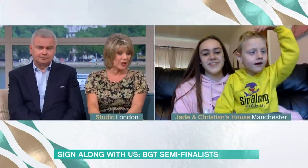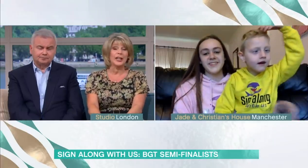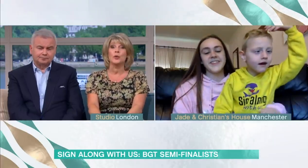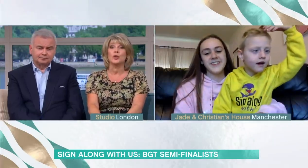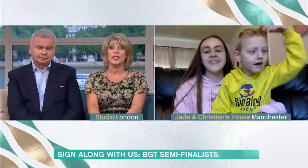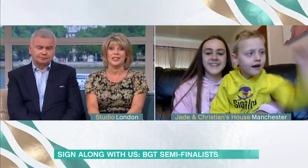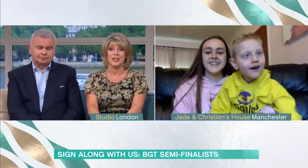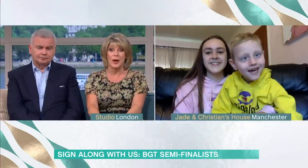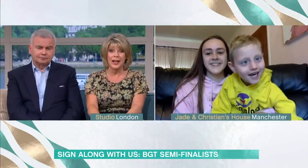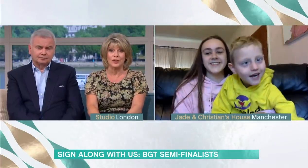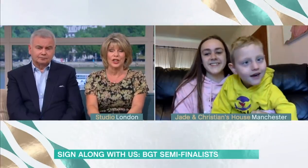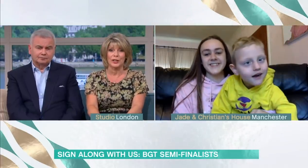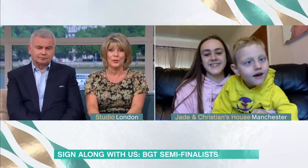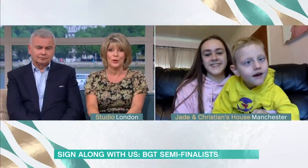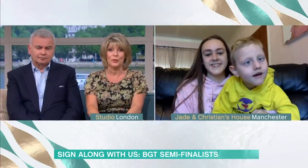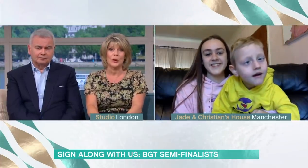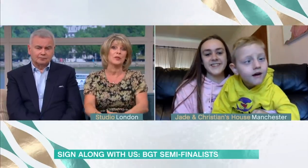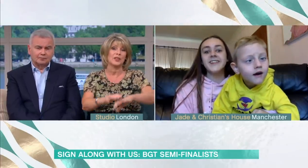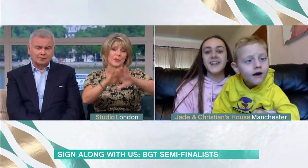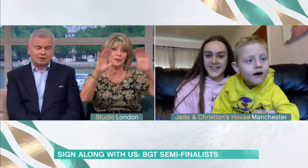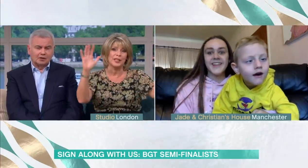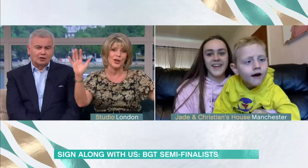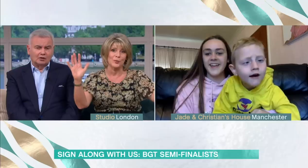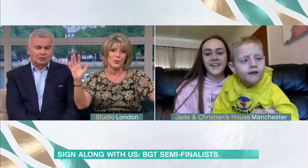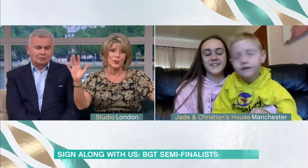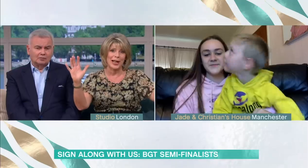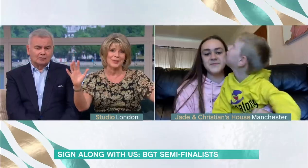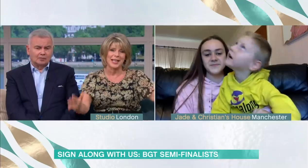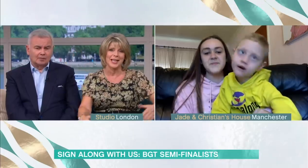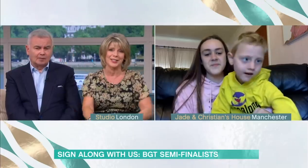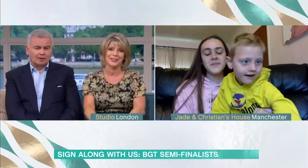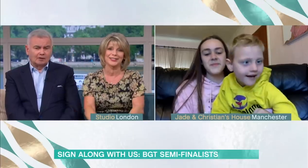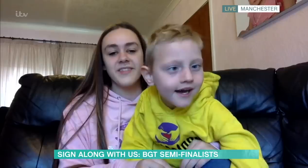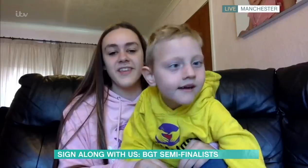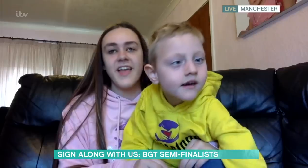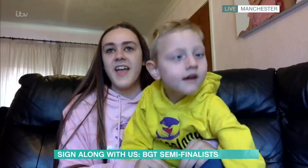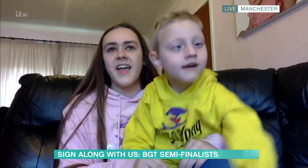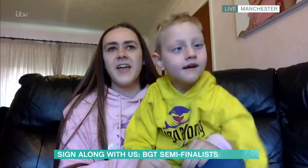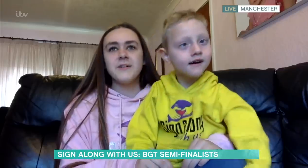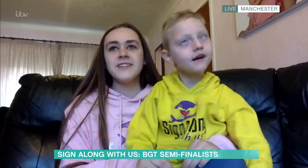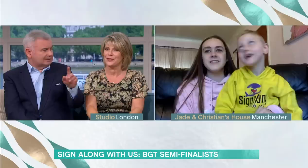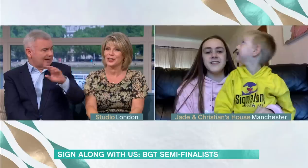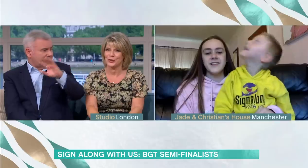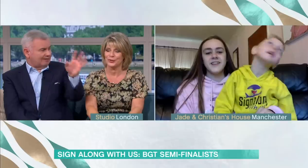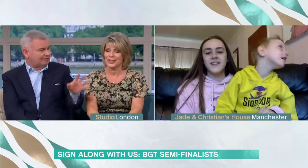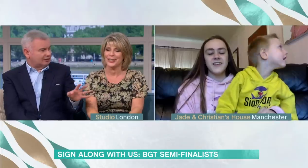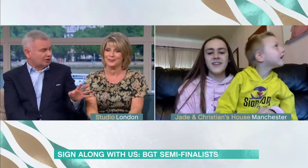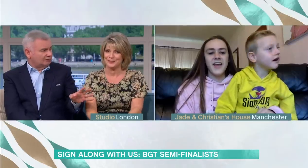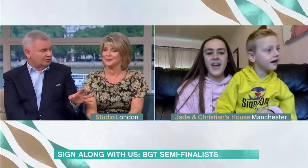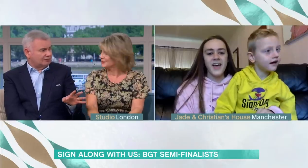no audience as well cheering you on. Obviously you had the video wall. How was that? So that's a virtual audience. Yeah, There's hundreds of